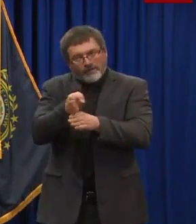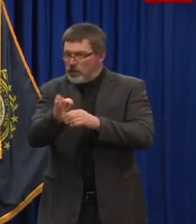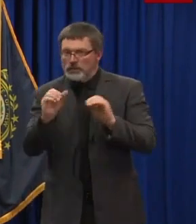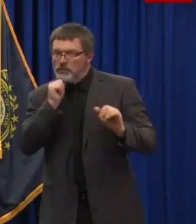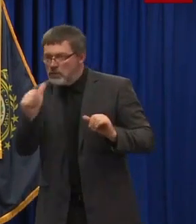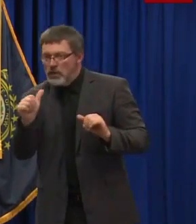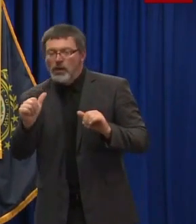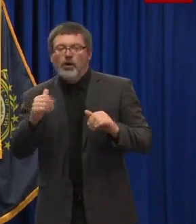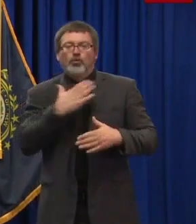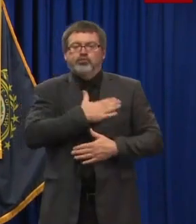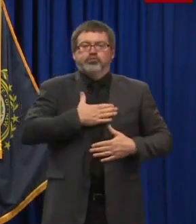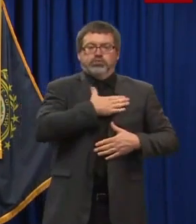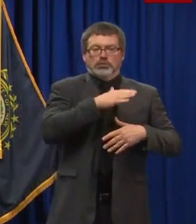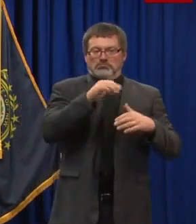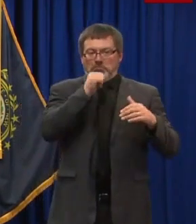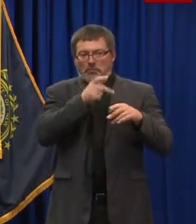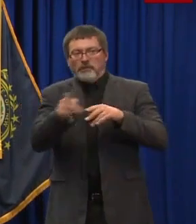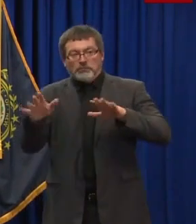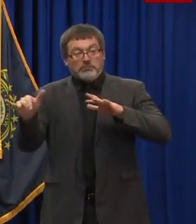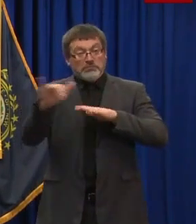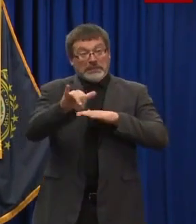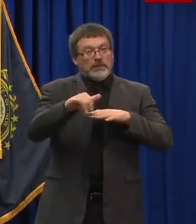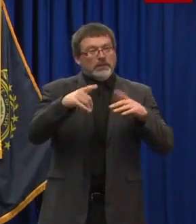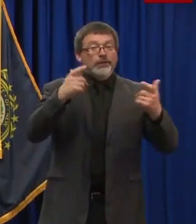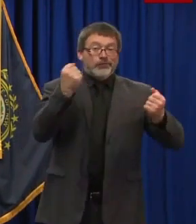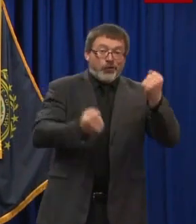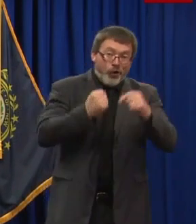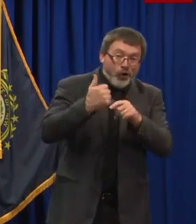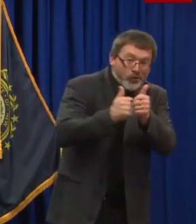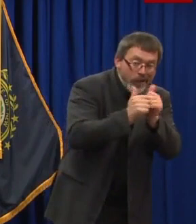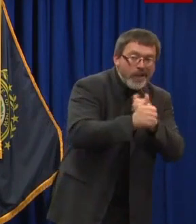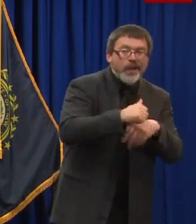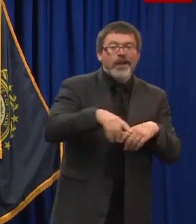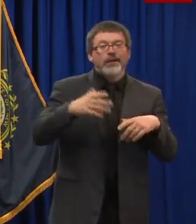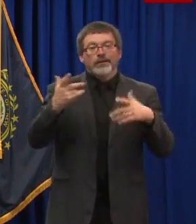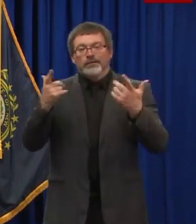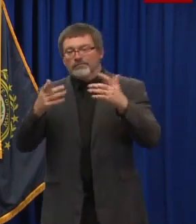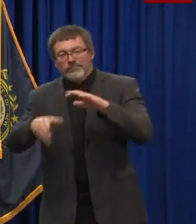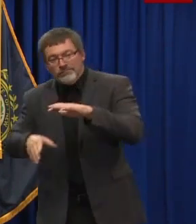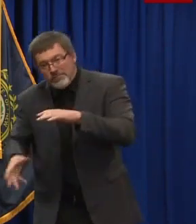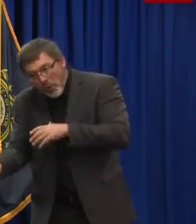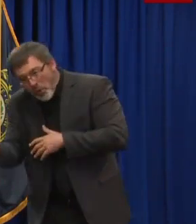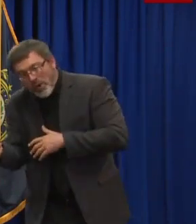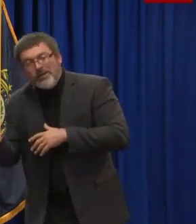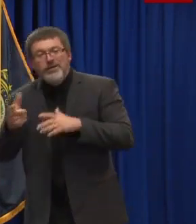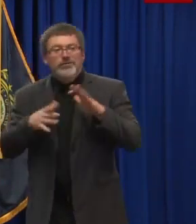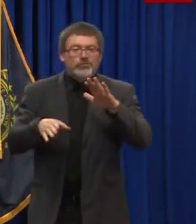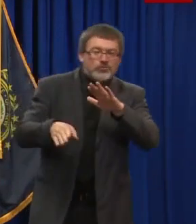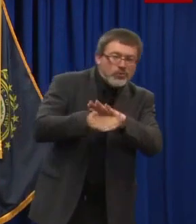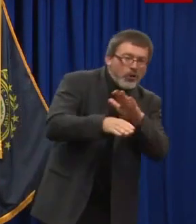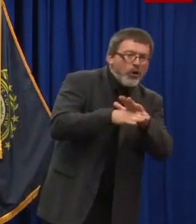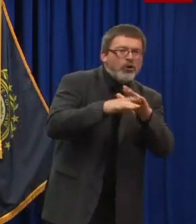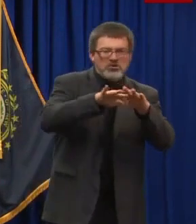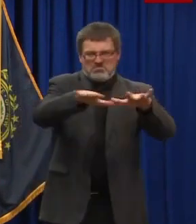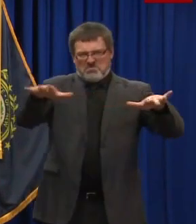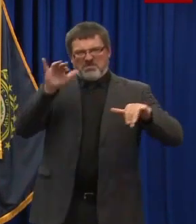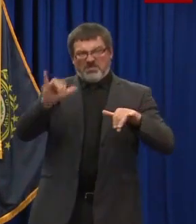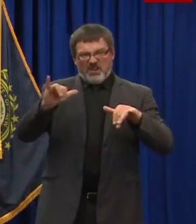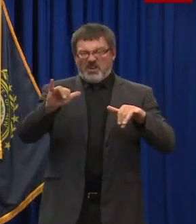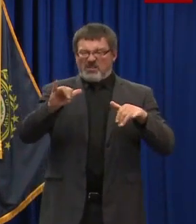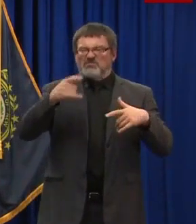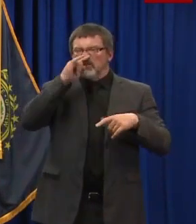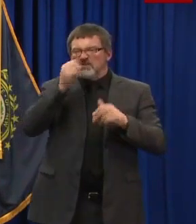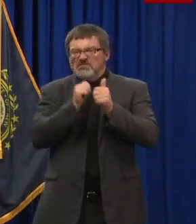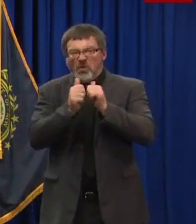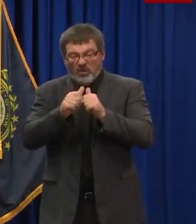things of that nature. Bowling alleys will be able to reopen on June 15th with strength, strengthened guidance and capacity limitations